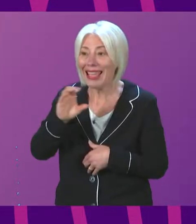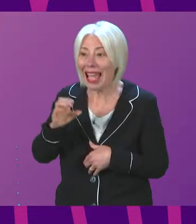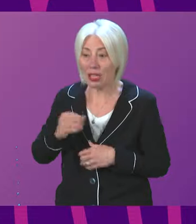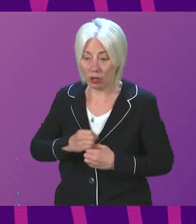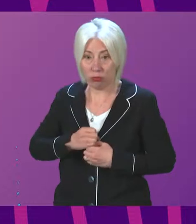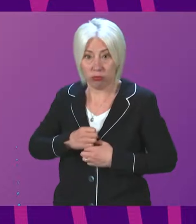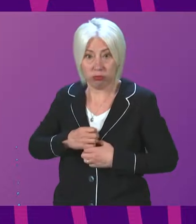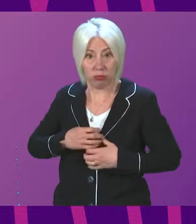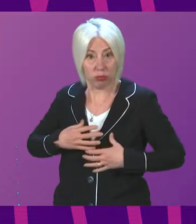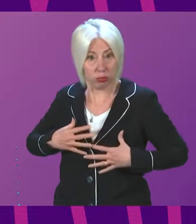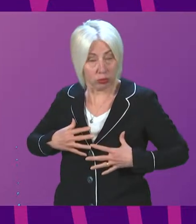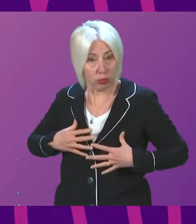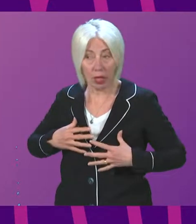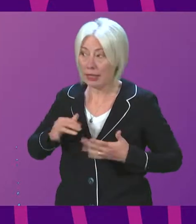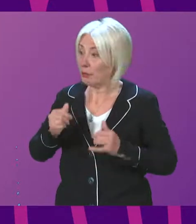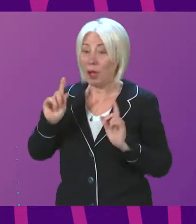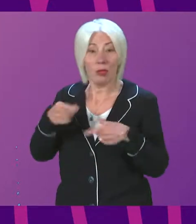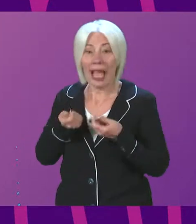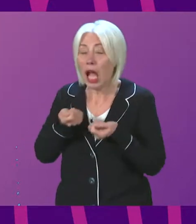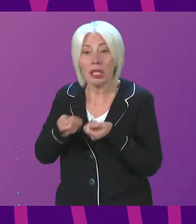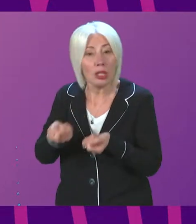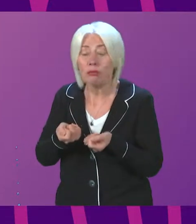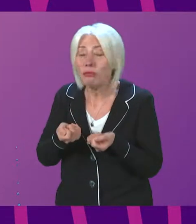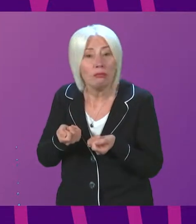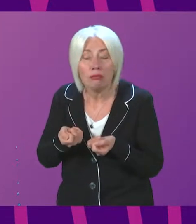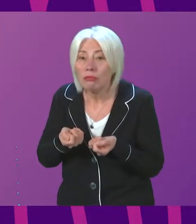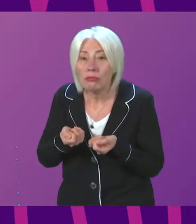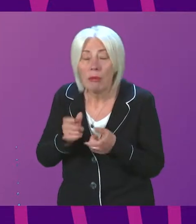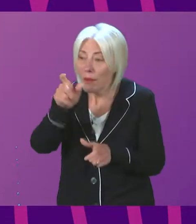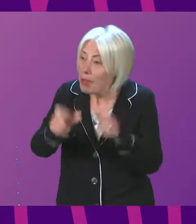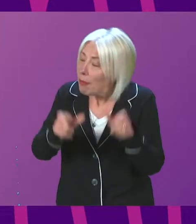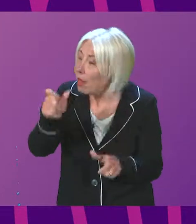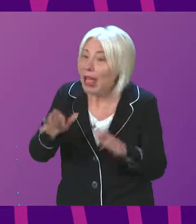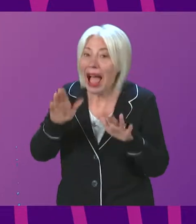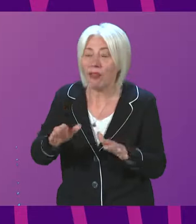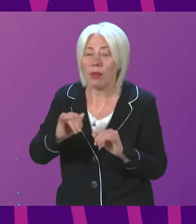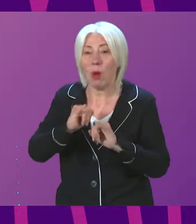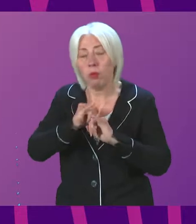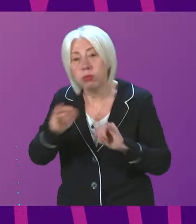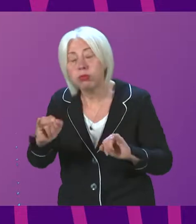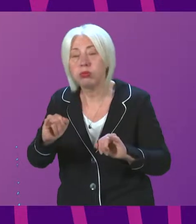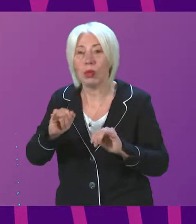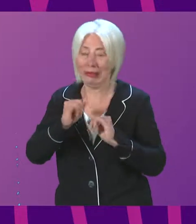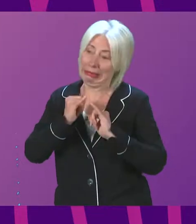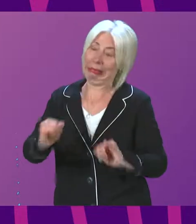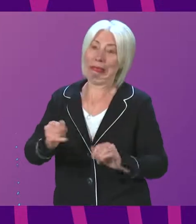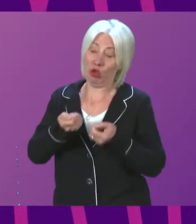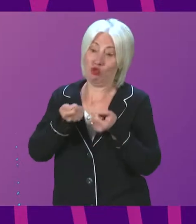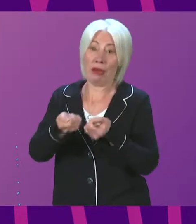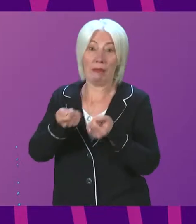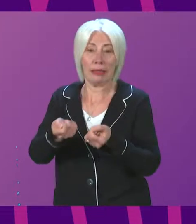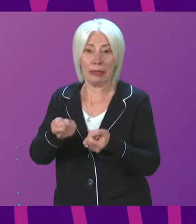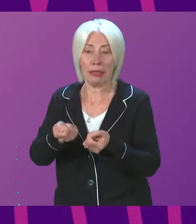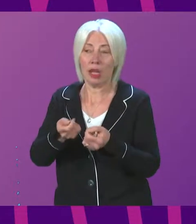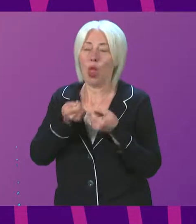Sometimes they are becoming incurable. More often, patients are having to have more devastating treatment. Treatment with